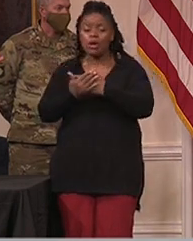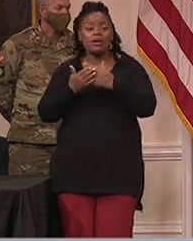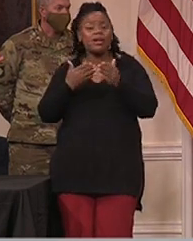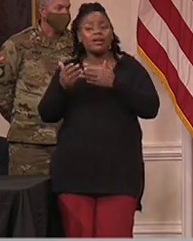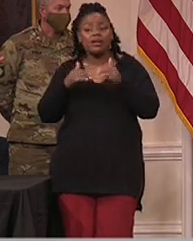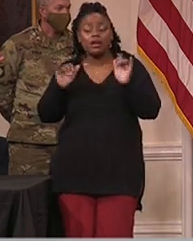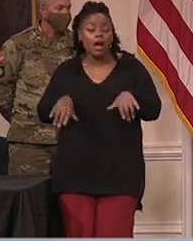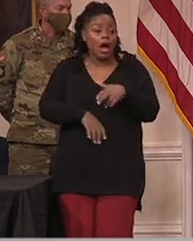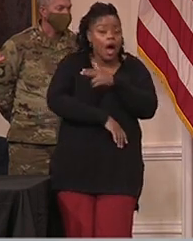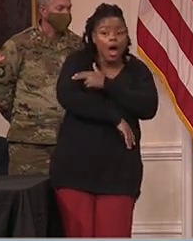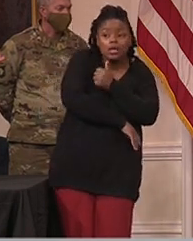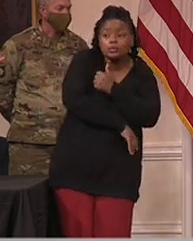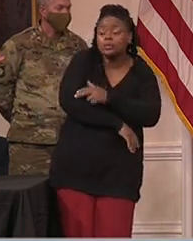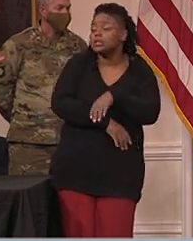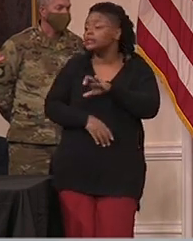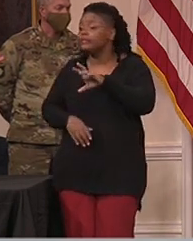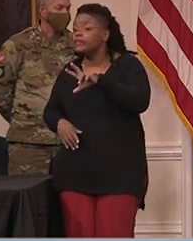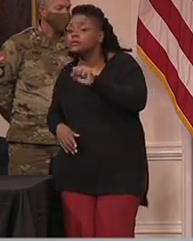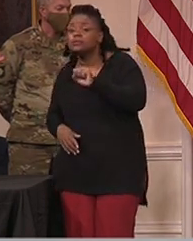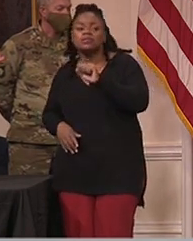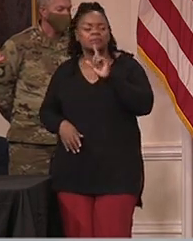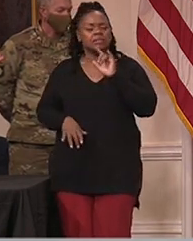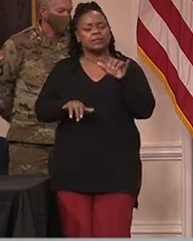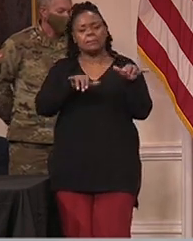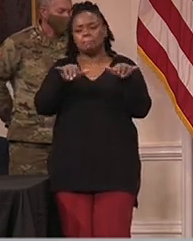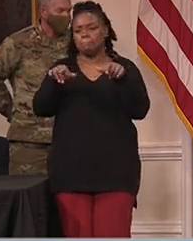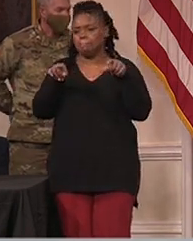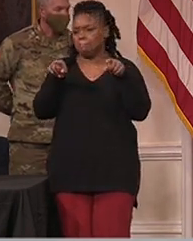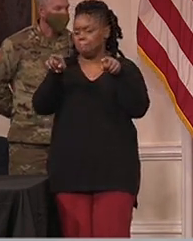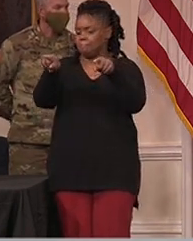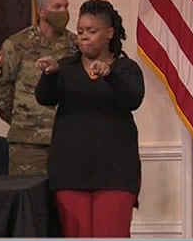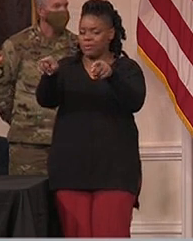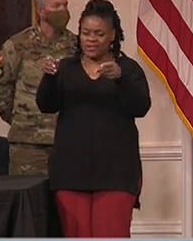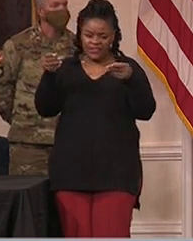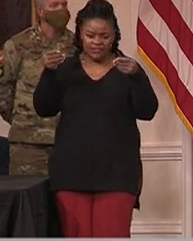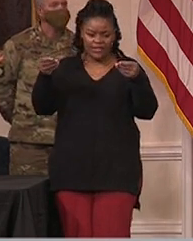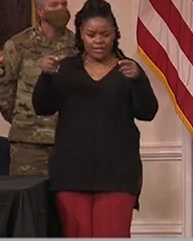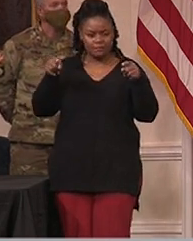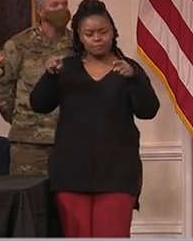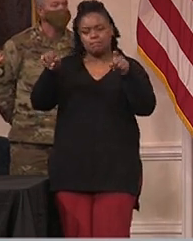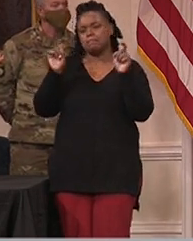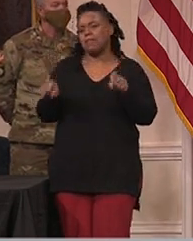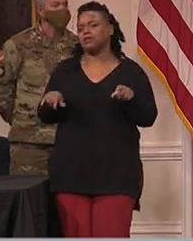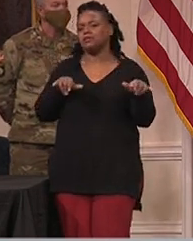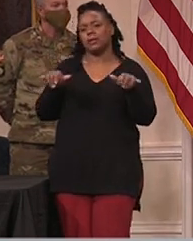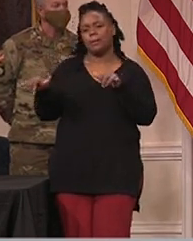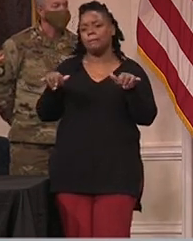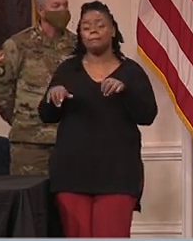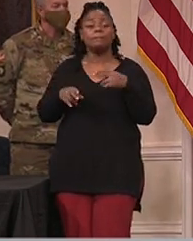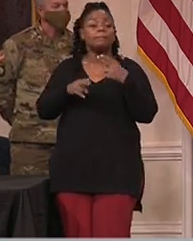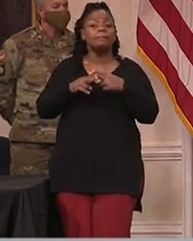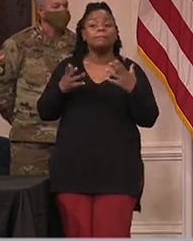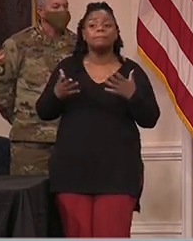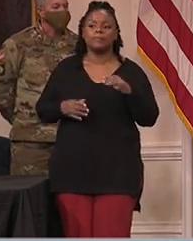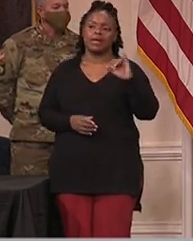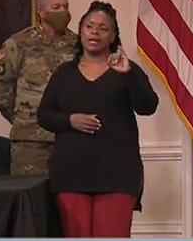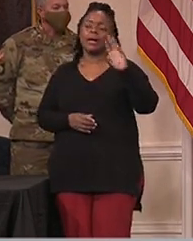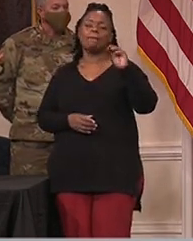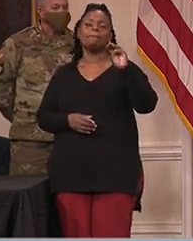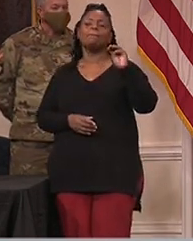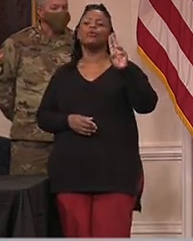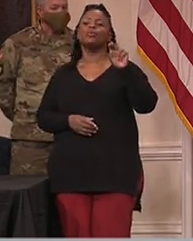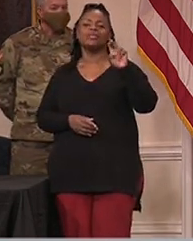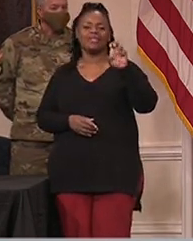Maryland to report data data on to our system. Immunet within 24 hours after vaccines are administered